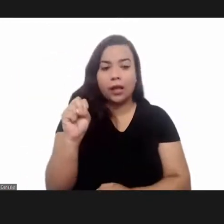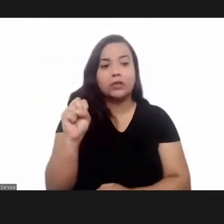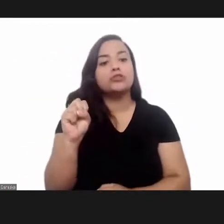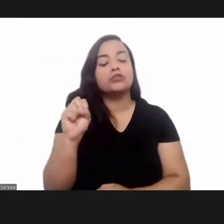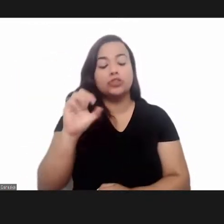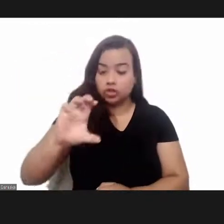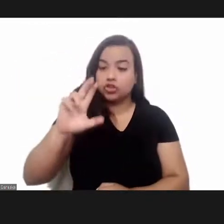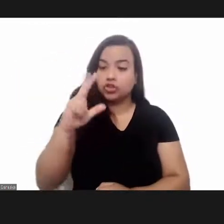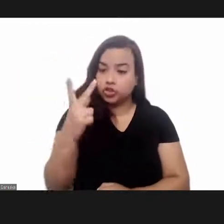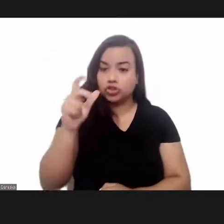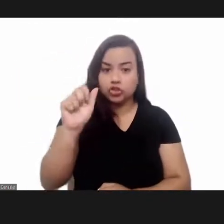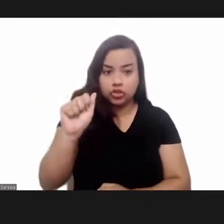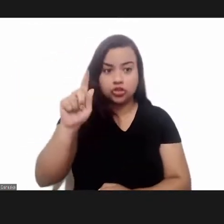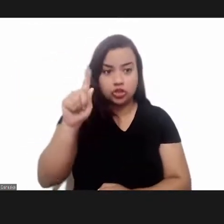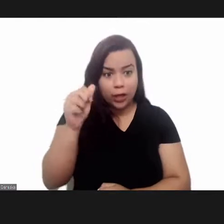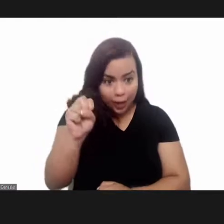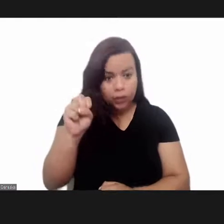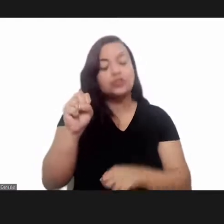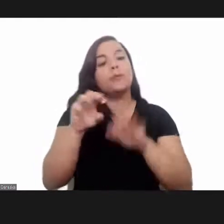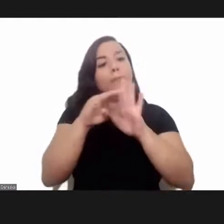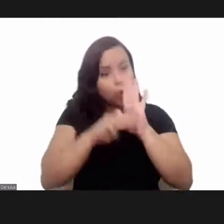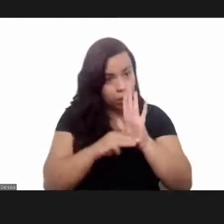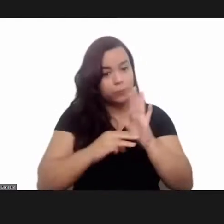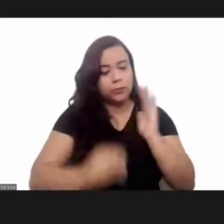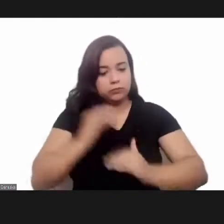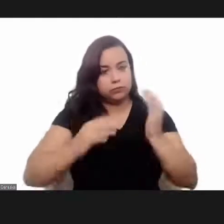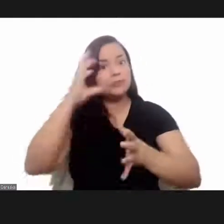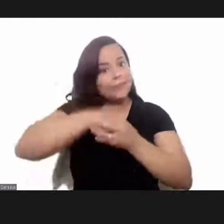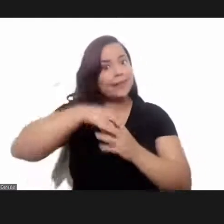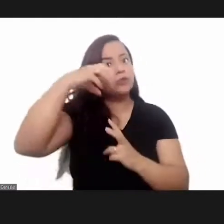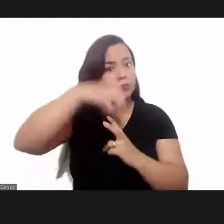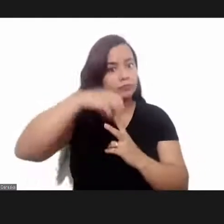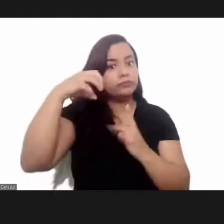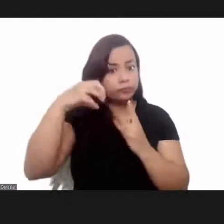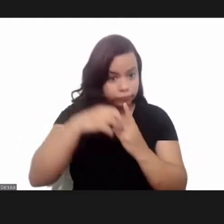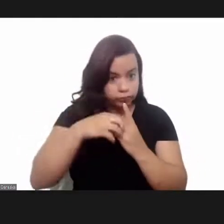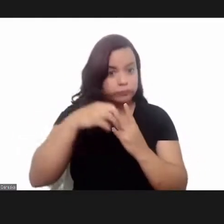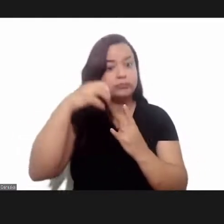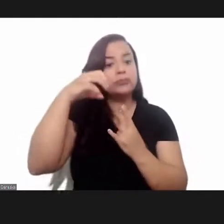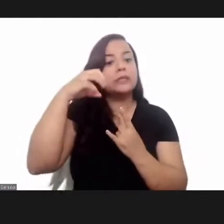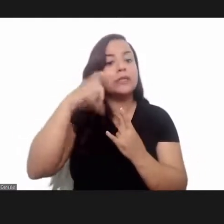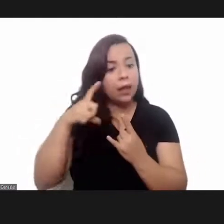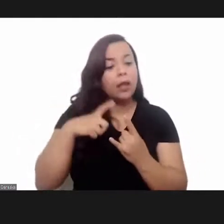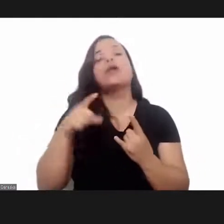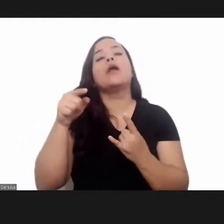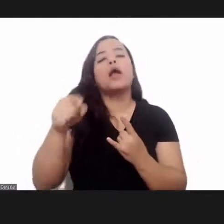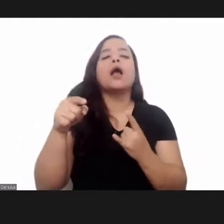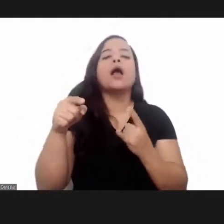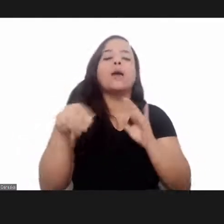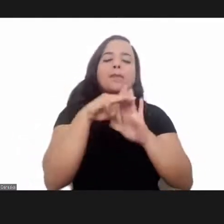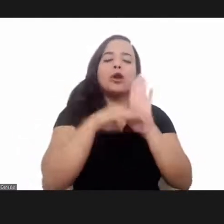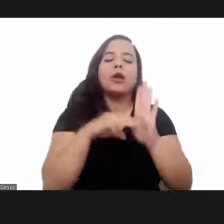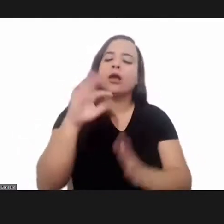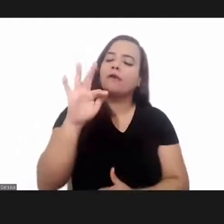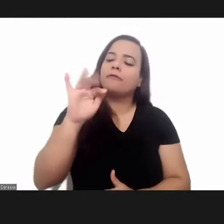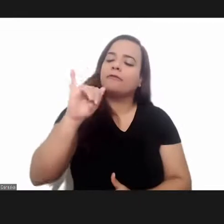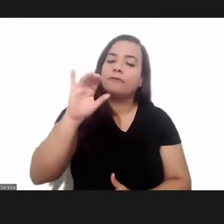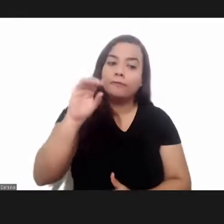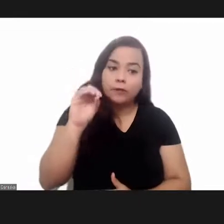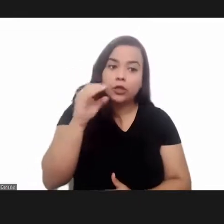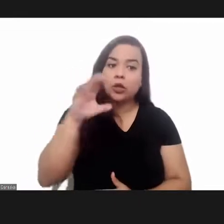here at vio cruz through the integration that we've achieved through the program vio chagas program which led to